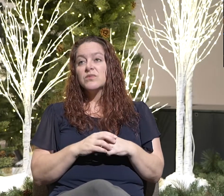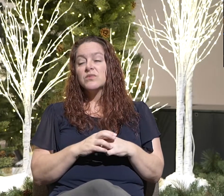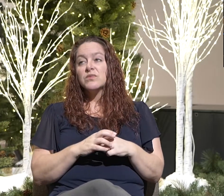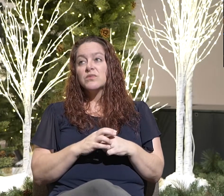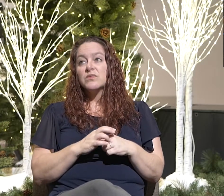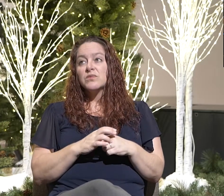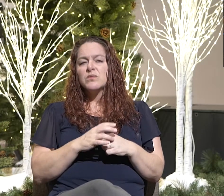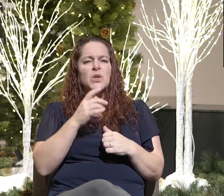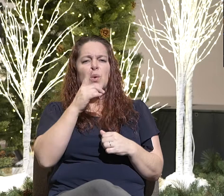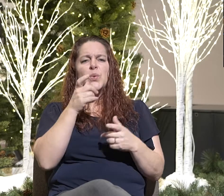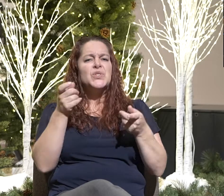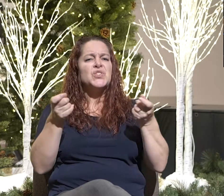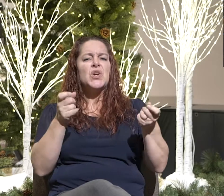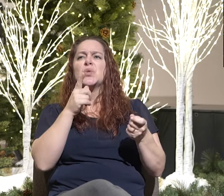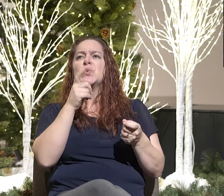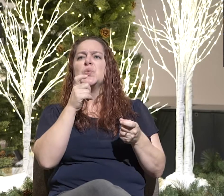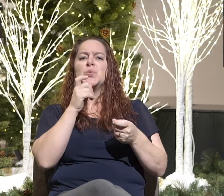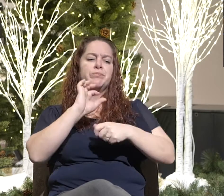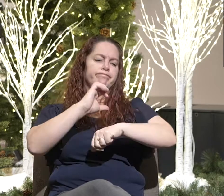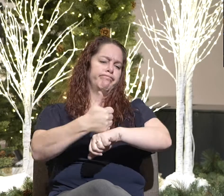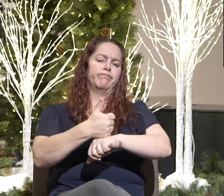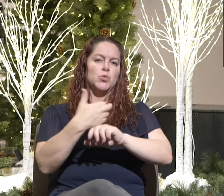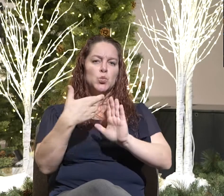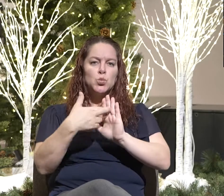Who's in charge? Who makes the rules?